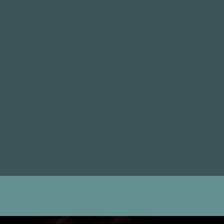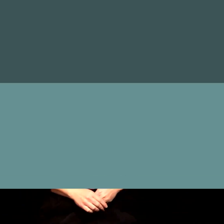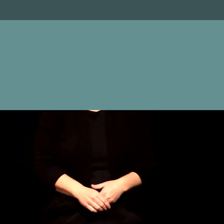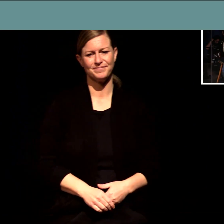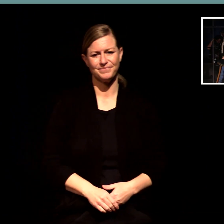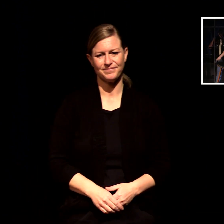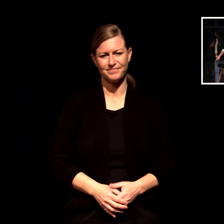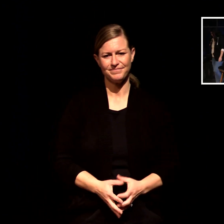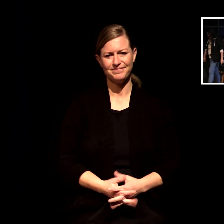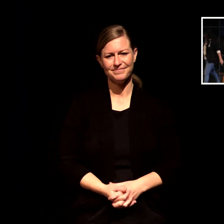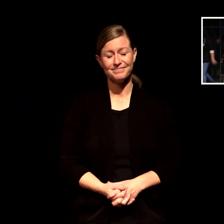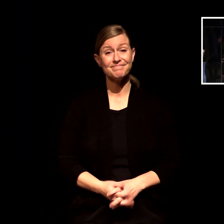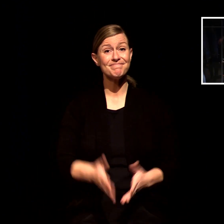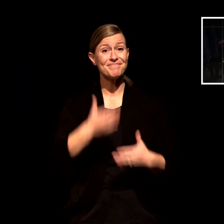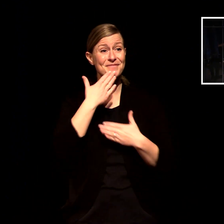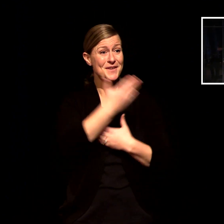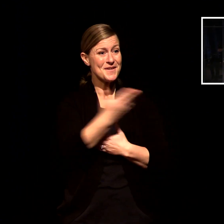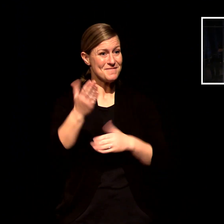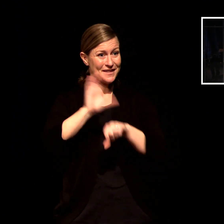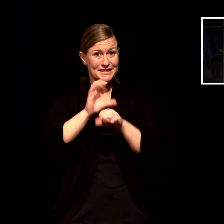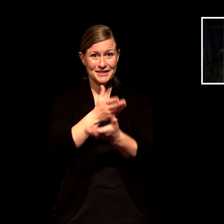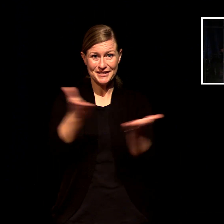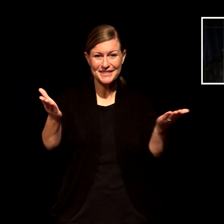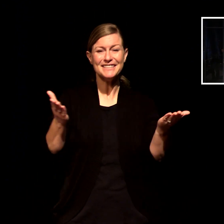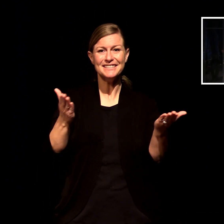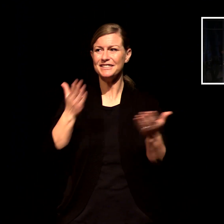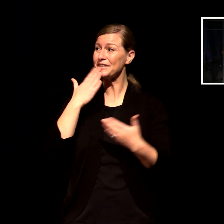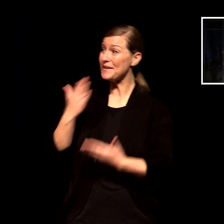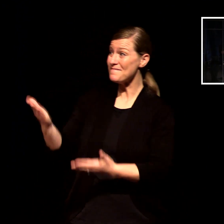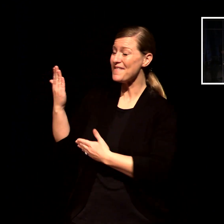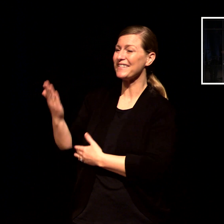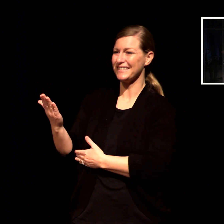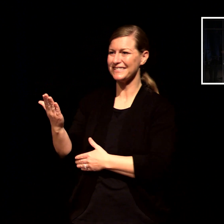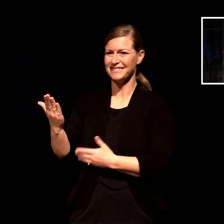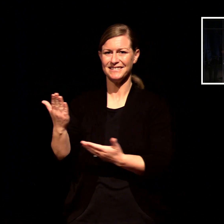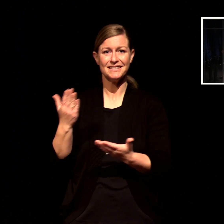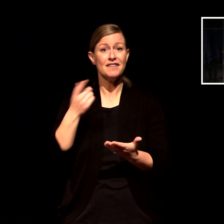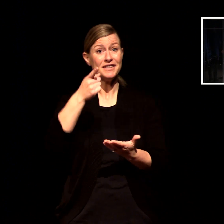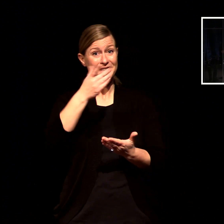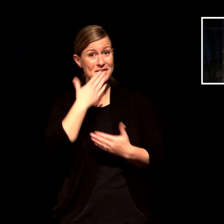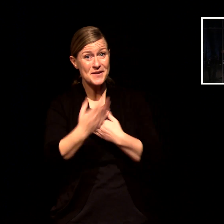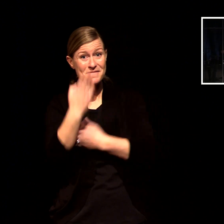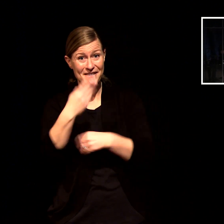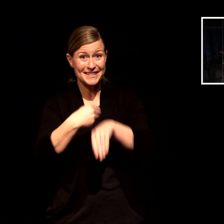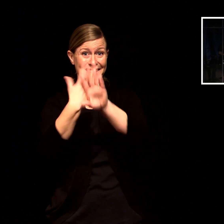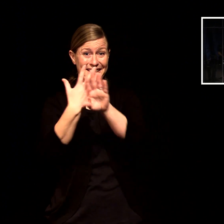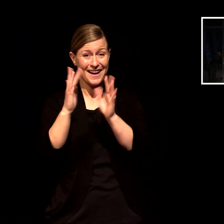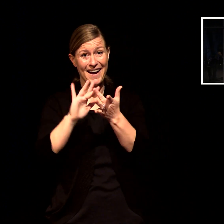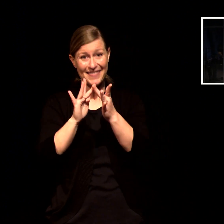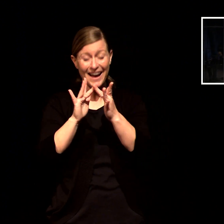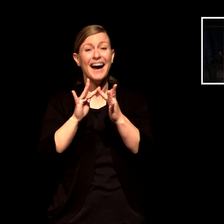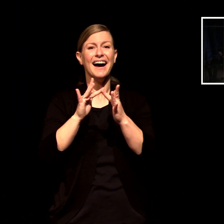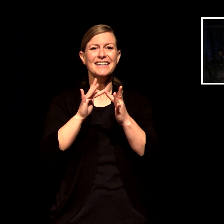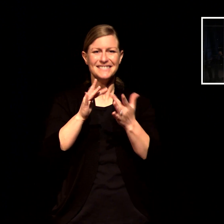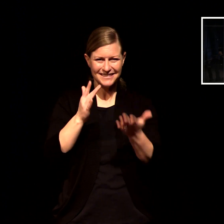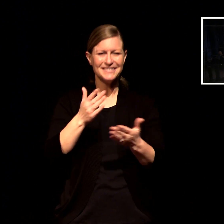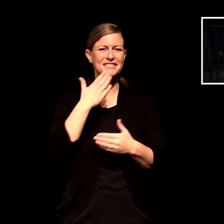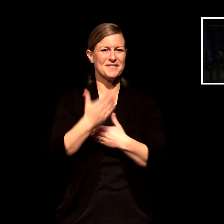good morning church good morning for those of you online good morning to you glad you could join us